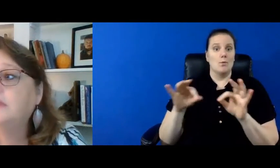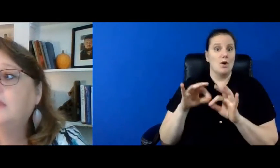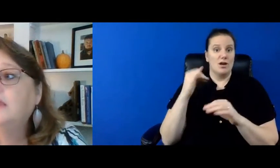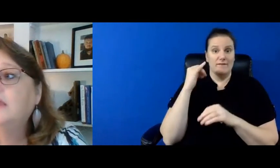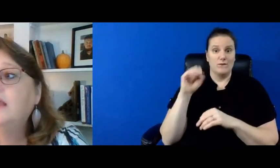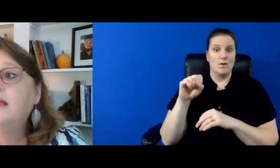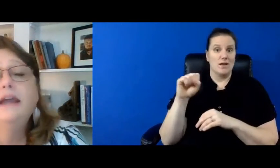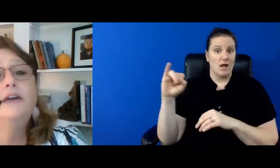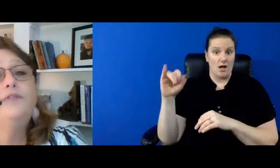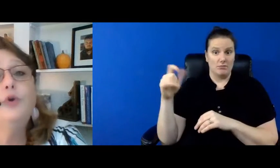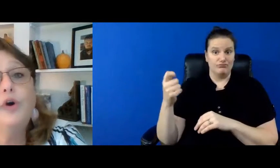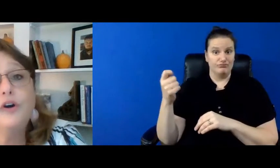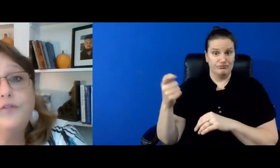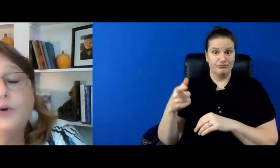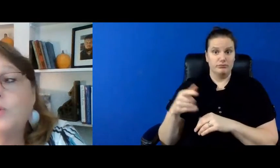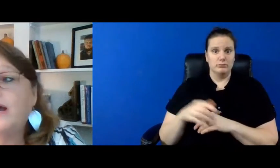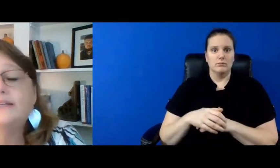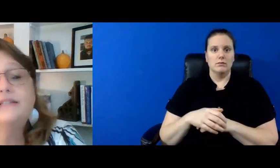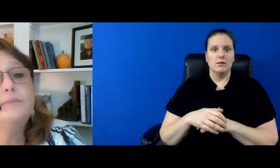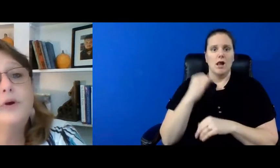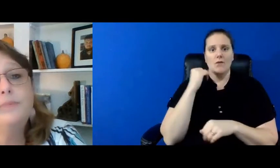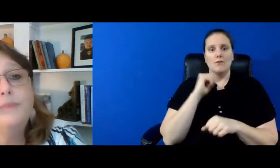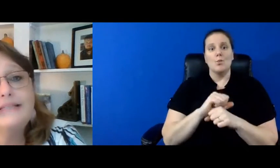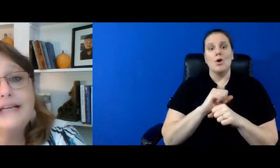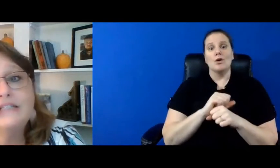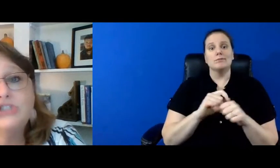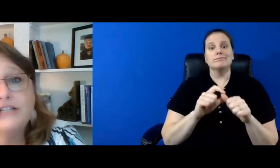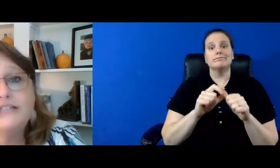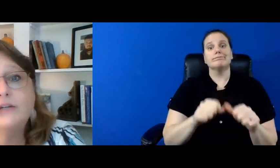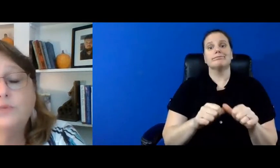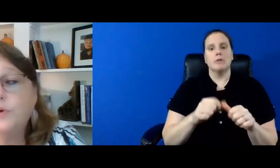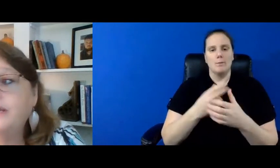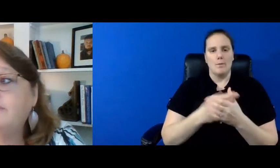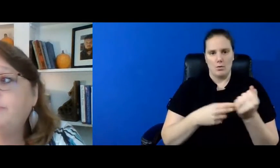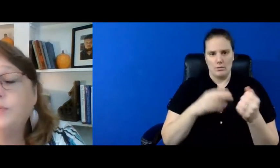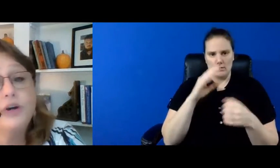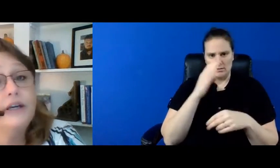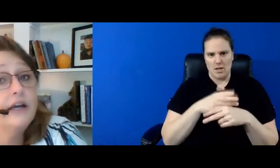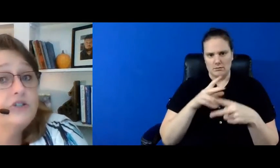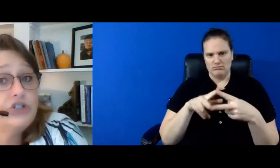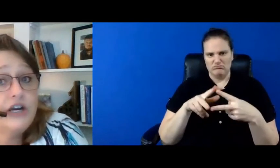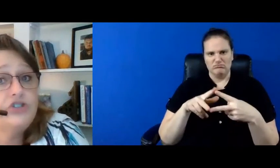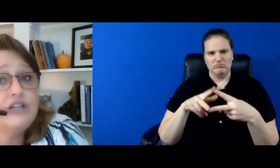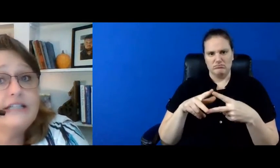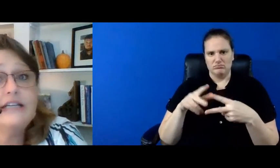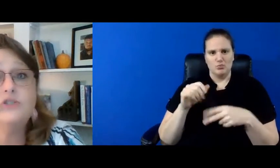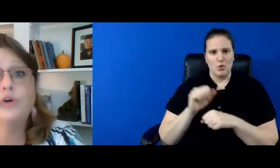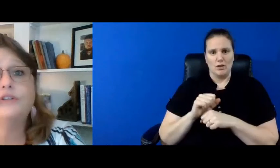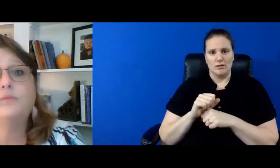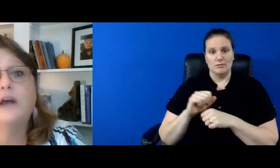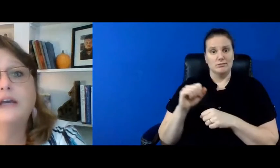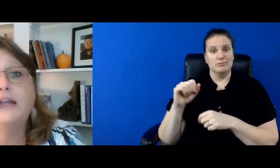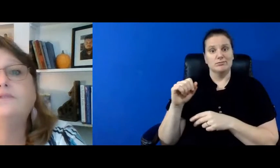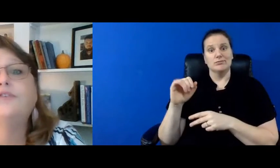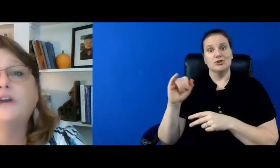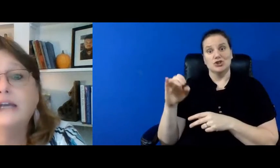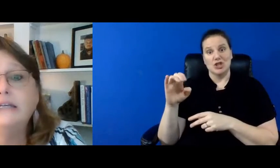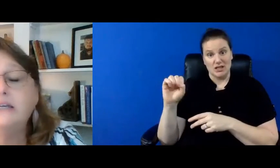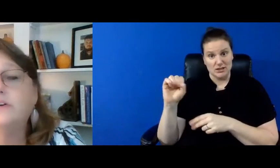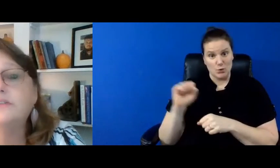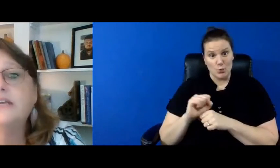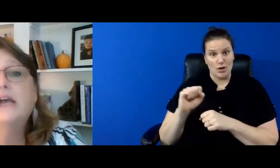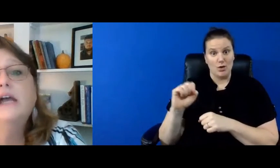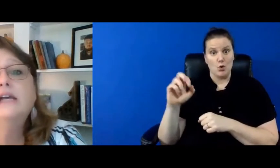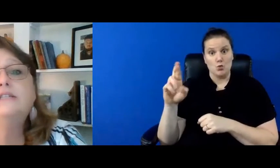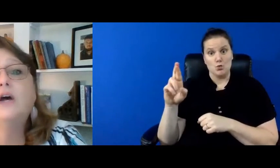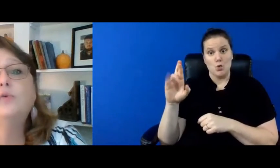if you work for a while so both my sons jesse and rory have been working i shared jesse has worked at ryanette for nine